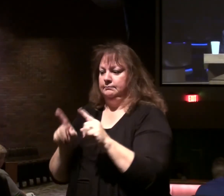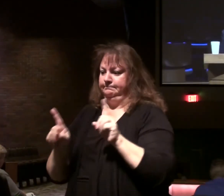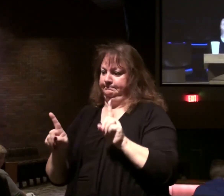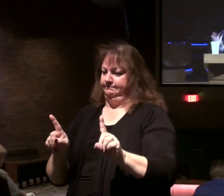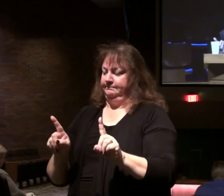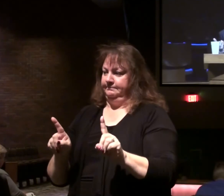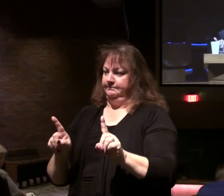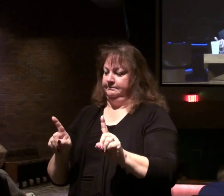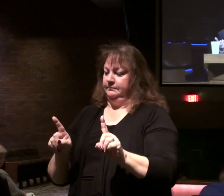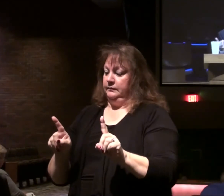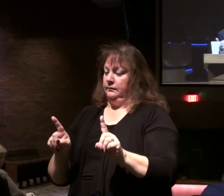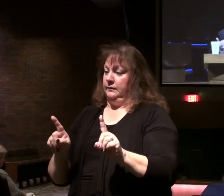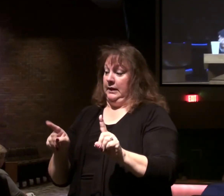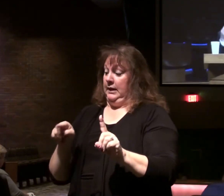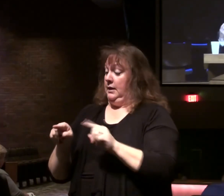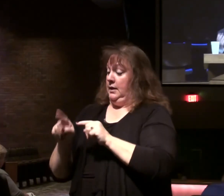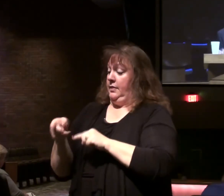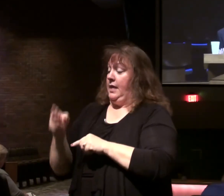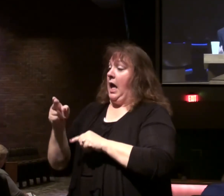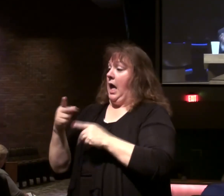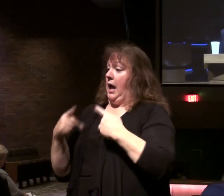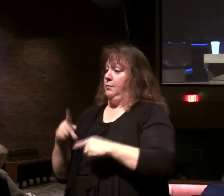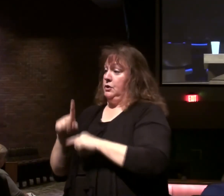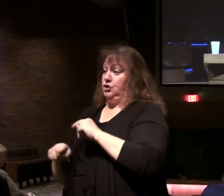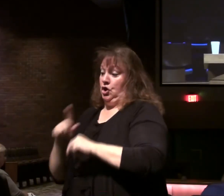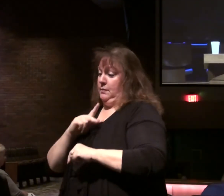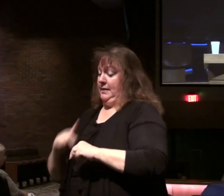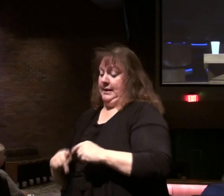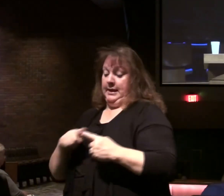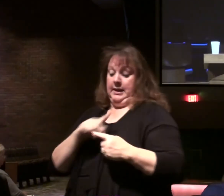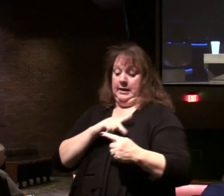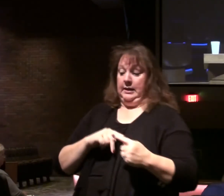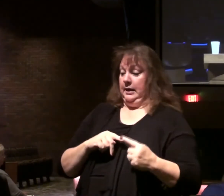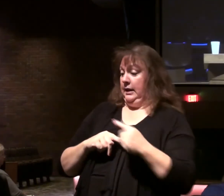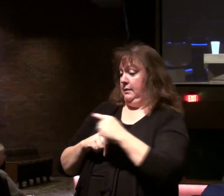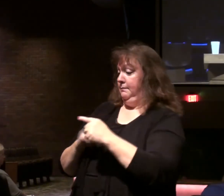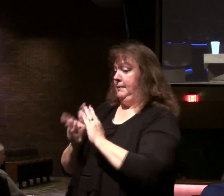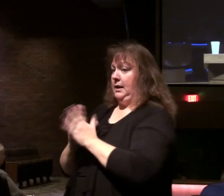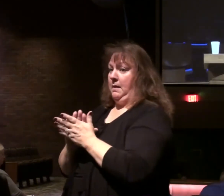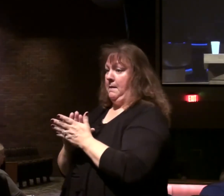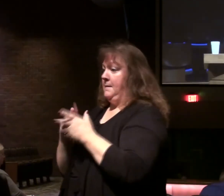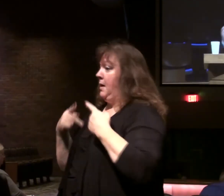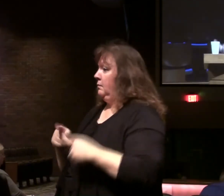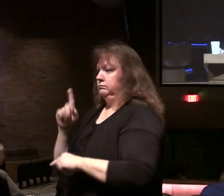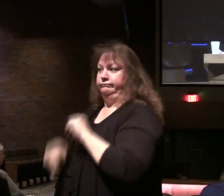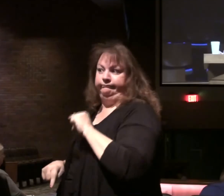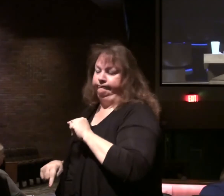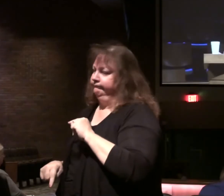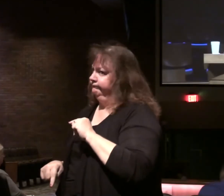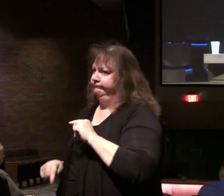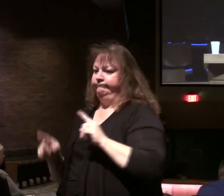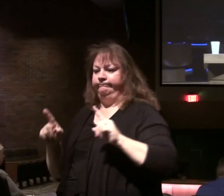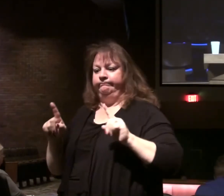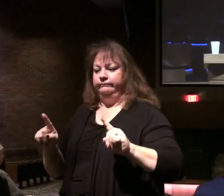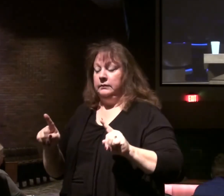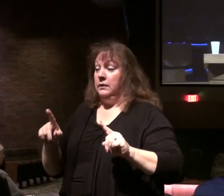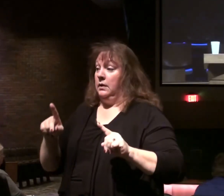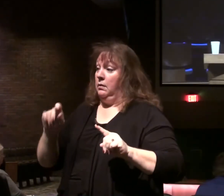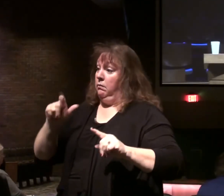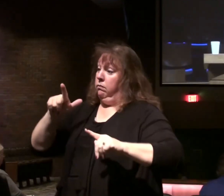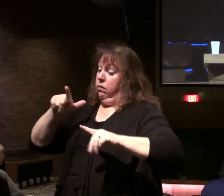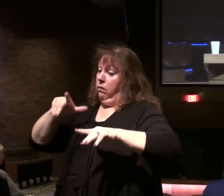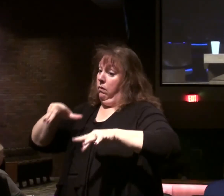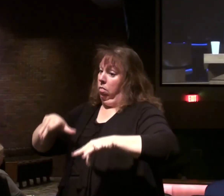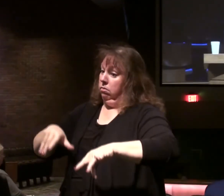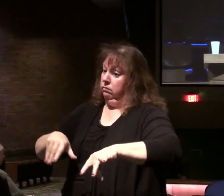The high priest couldn't serve as king. The king couldn't serve as priest. When Saul intruded into the priest's